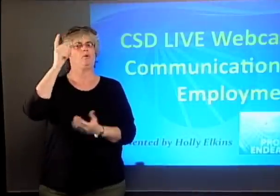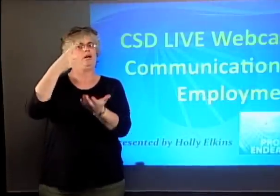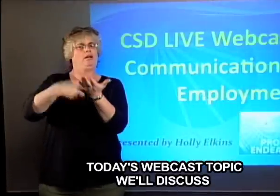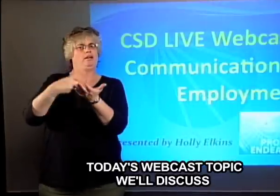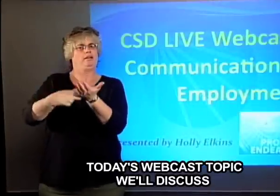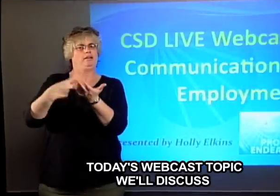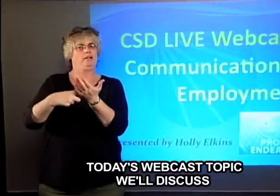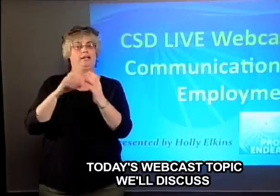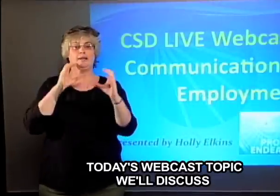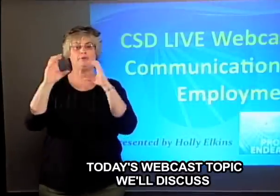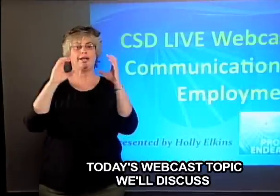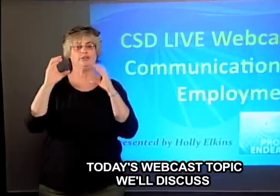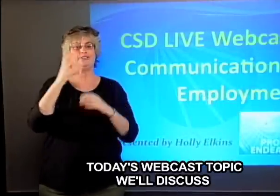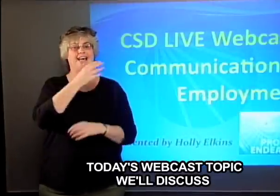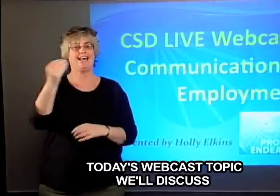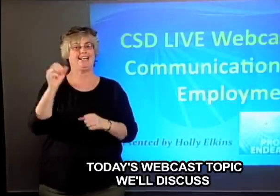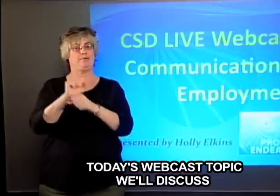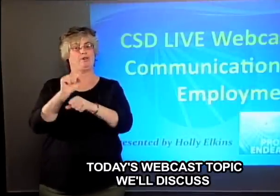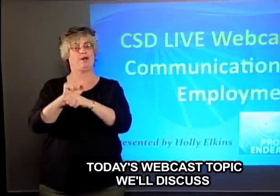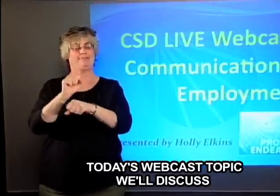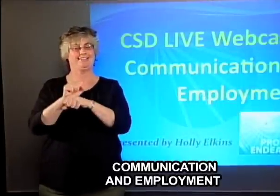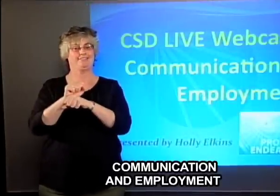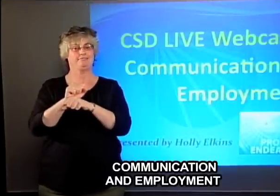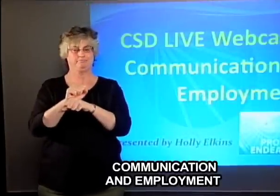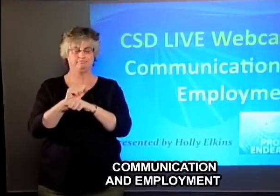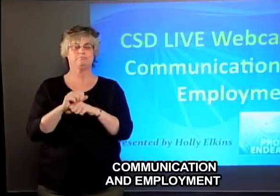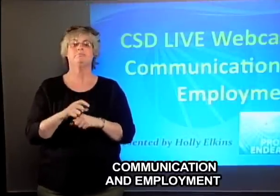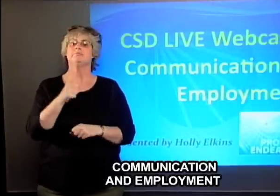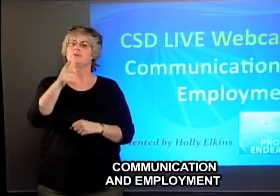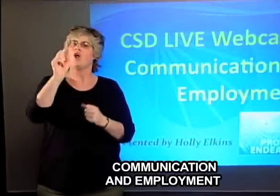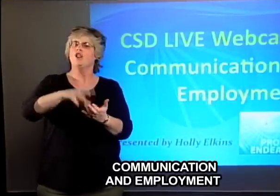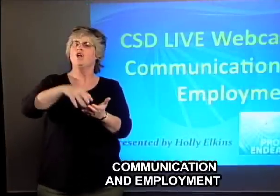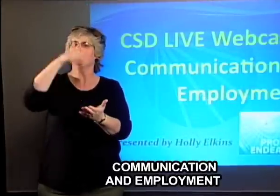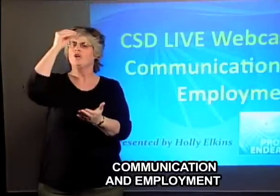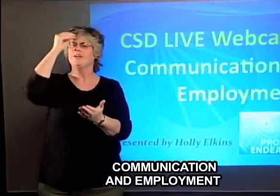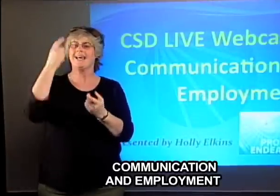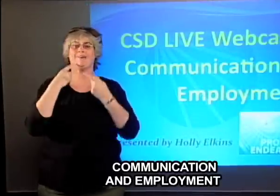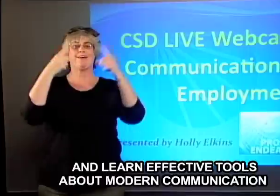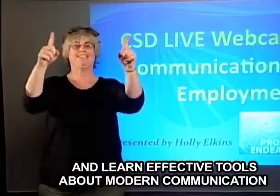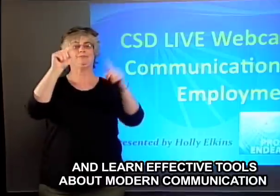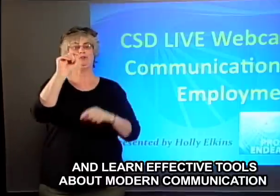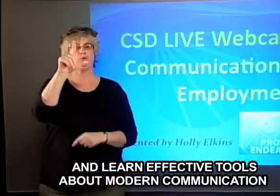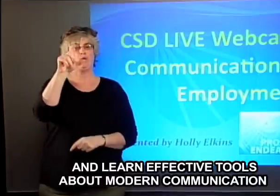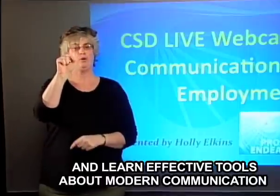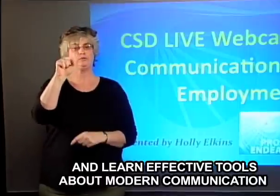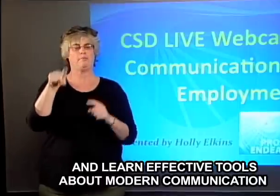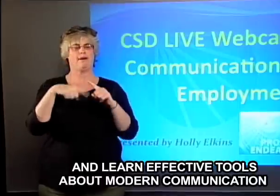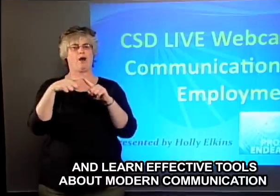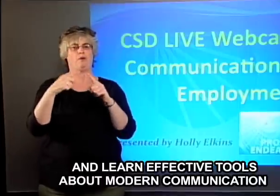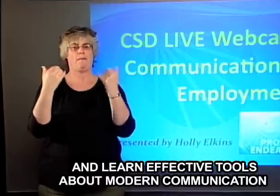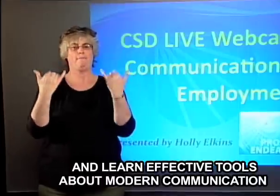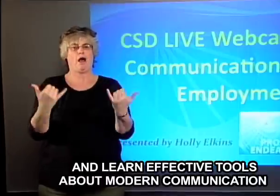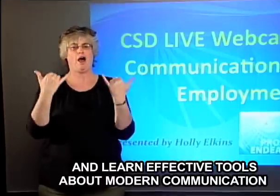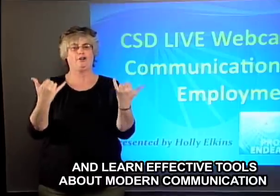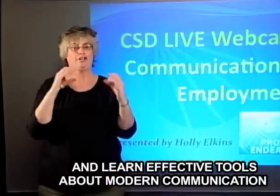Today's webcast topic will discuss communication and employment, and learn effective tools about modern